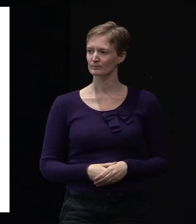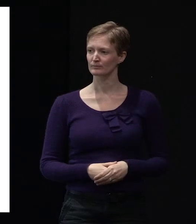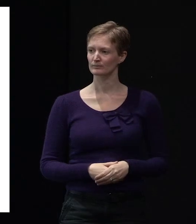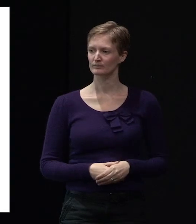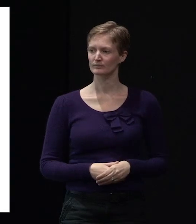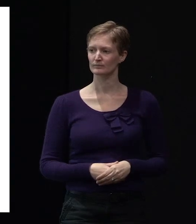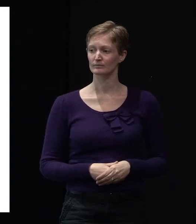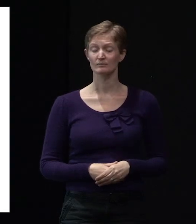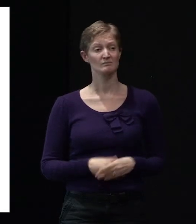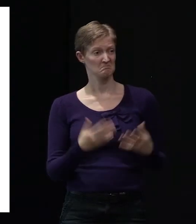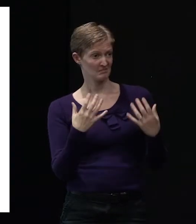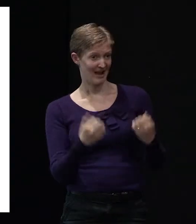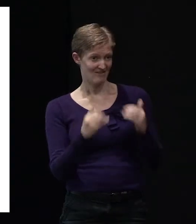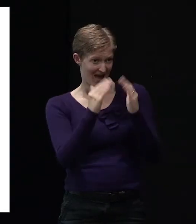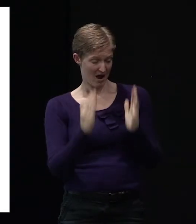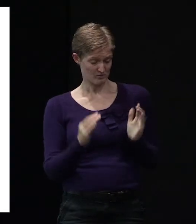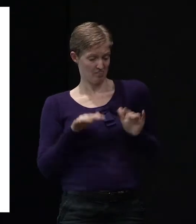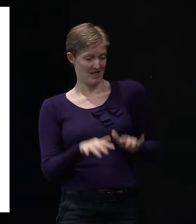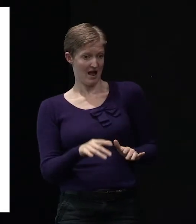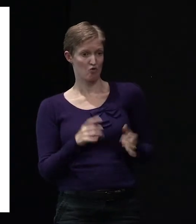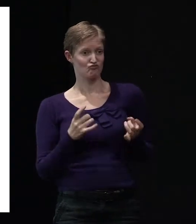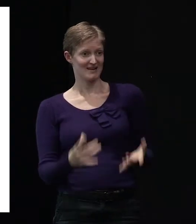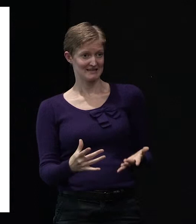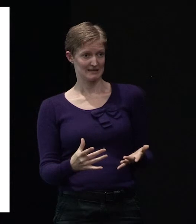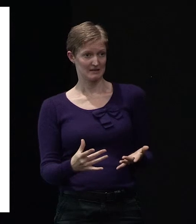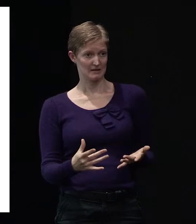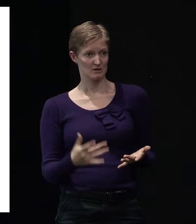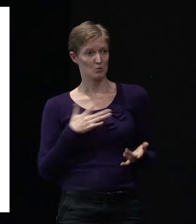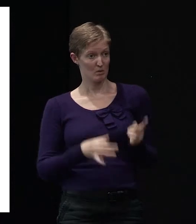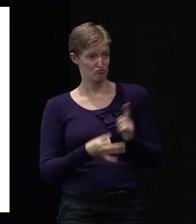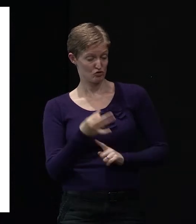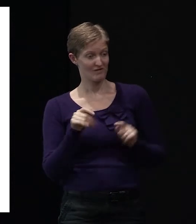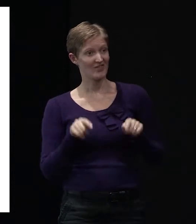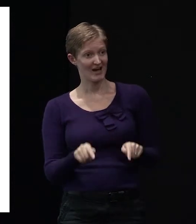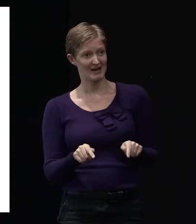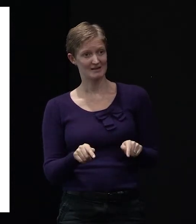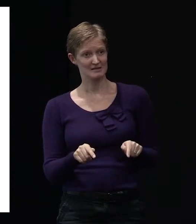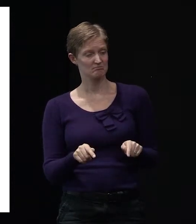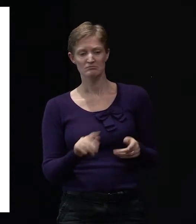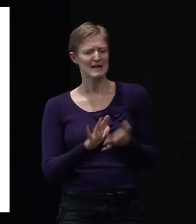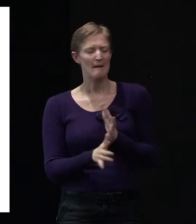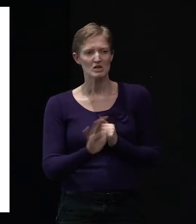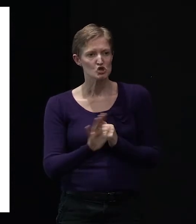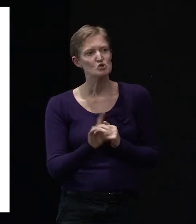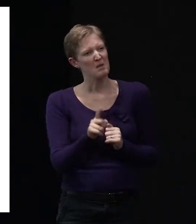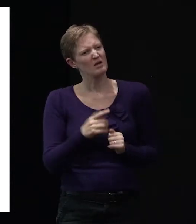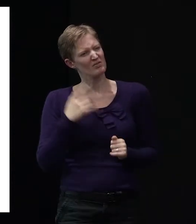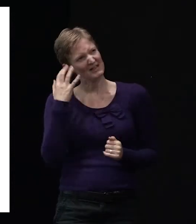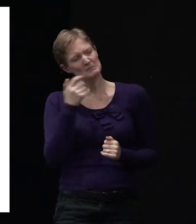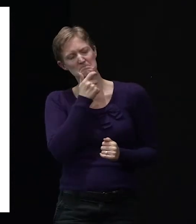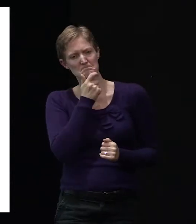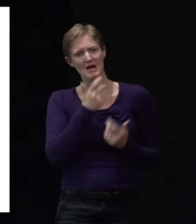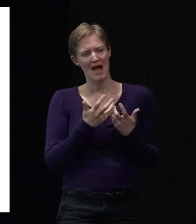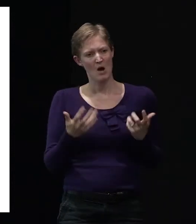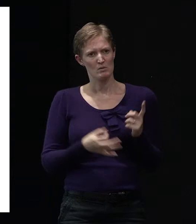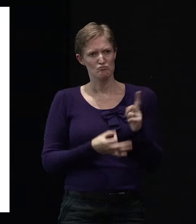Improvements to existing houses. This is now talking about houses that have not necessarily been damaged, but things that you might like to consider